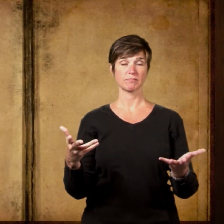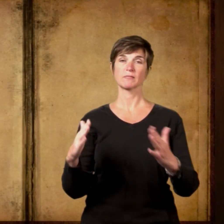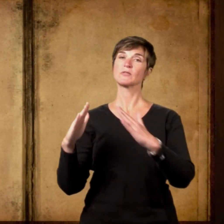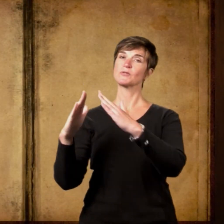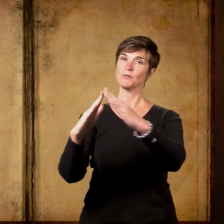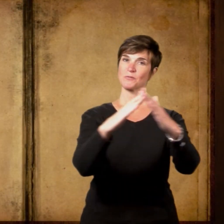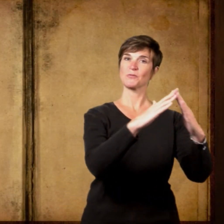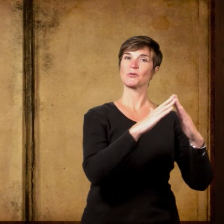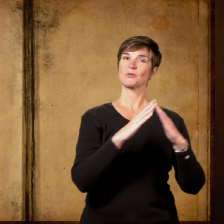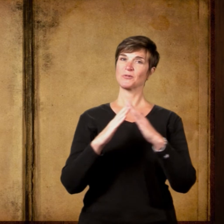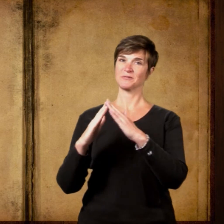Community